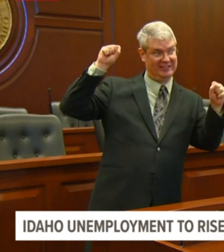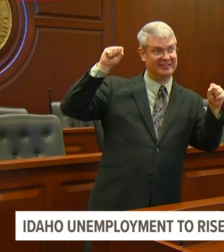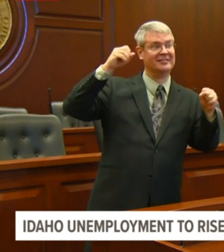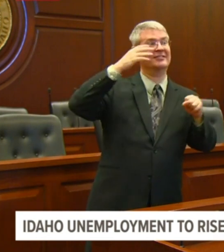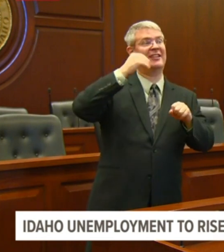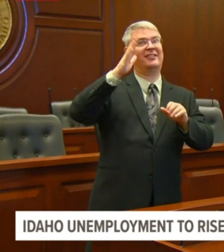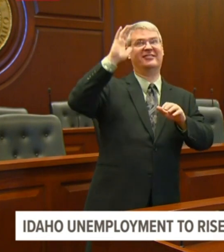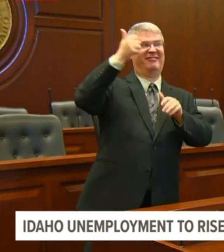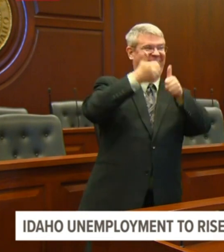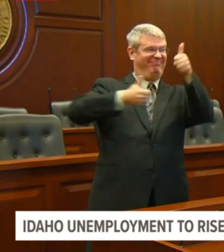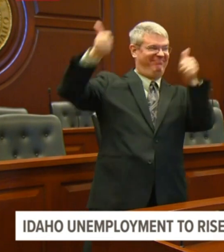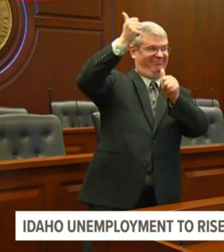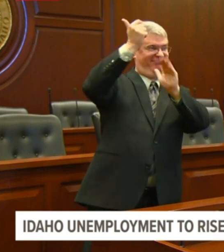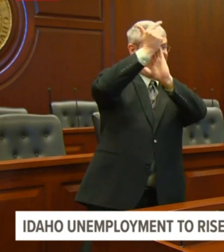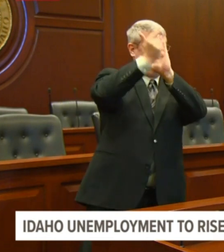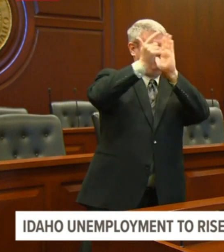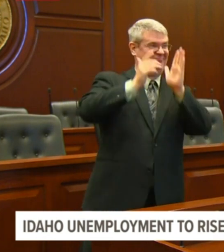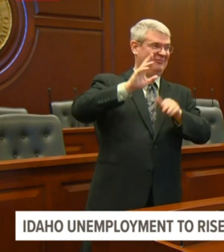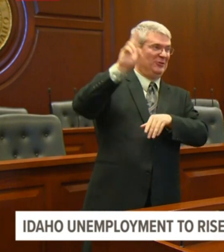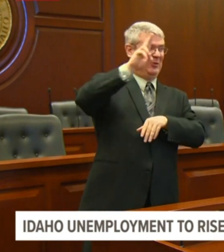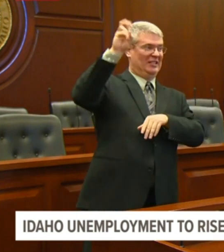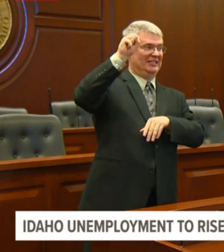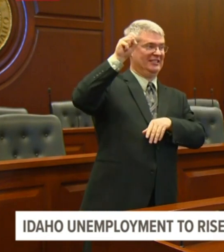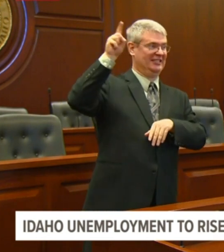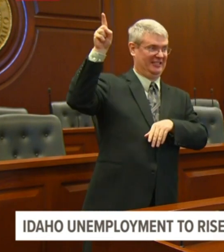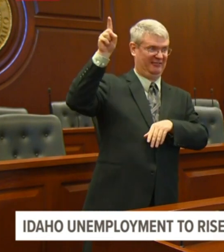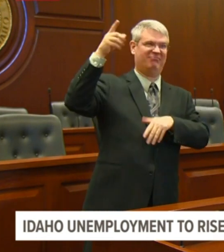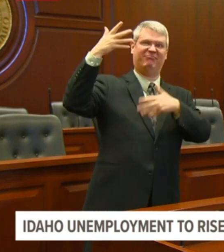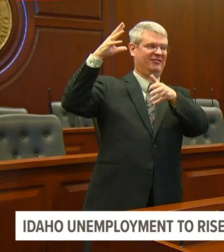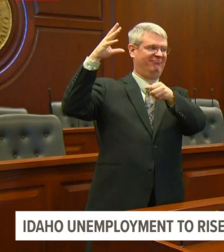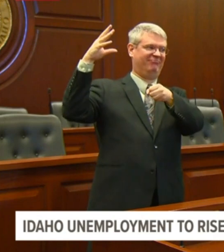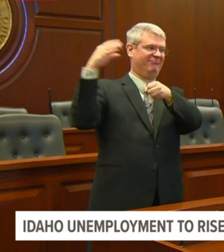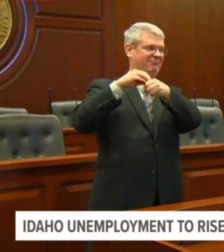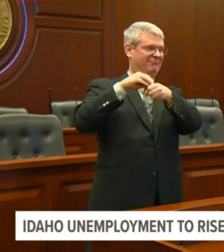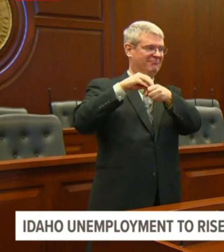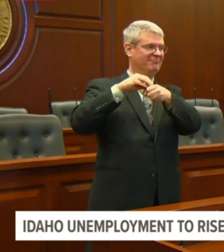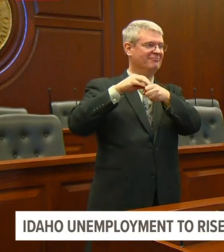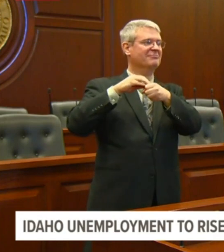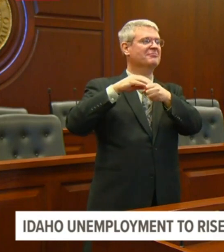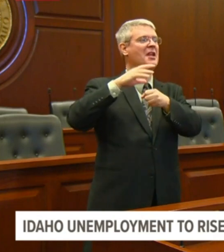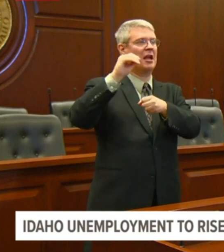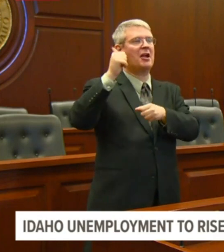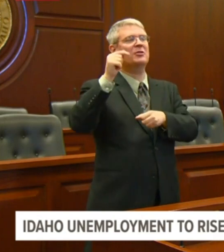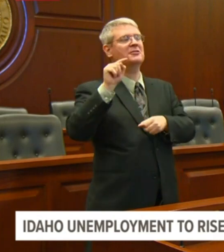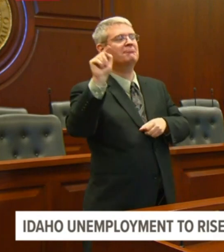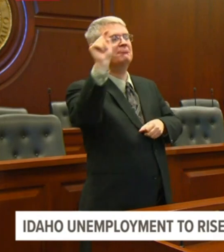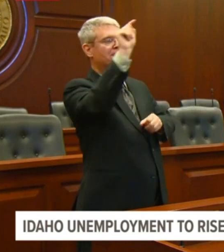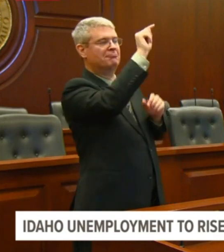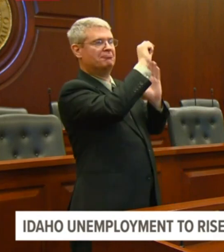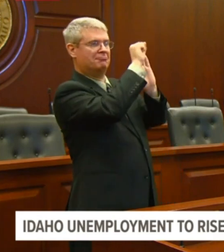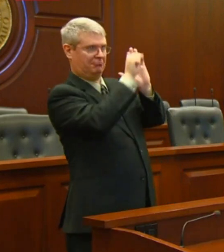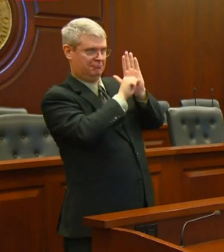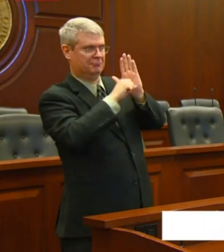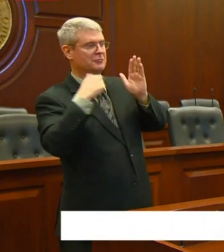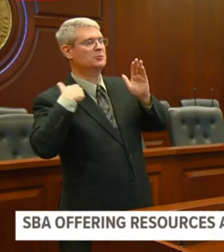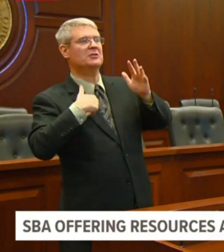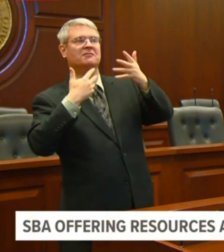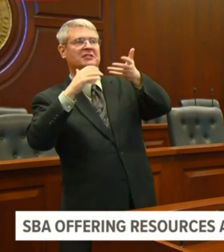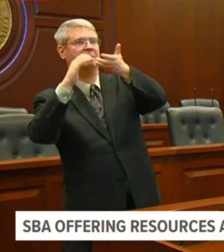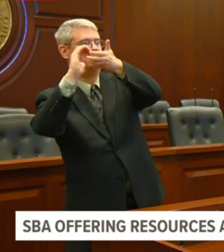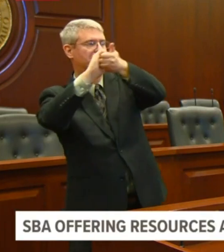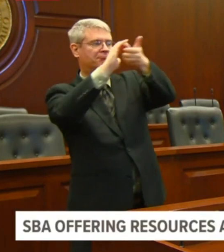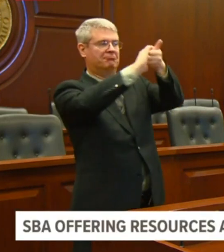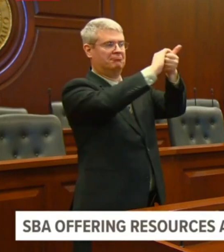because a lot of these things are across state lines. Uh, so we have to have that partnership with the federal government, but both at the federal level and the state level,